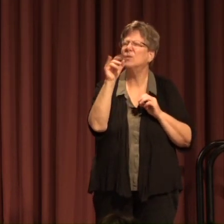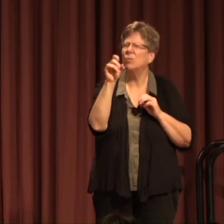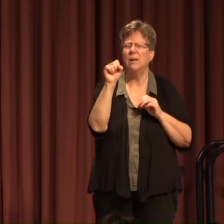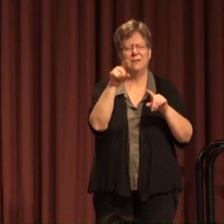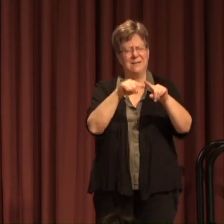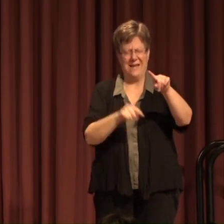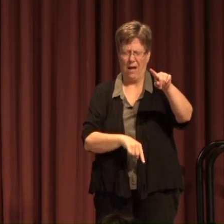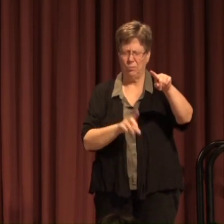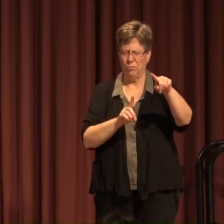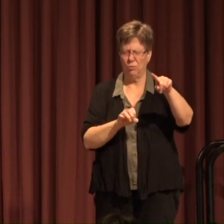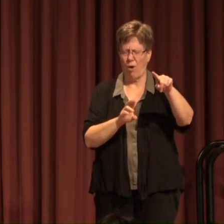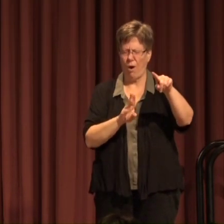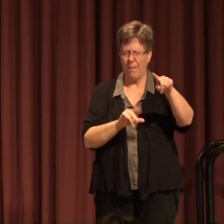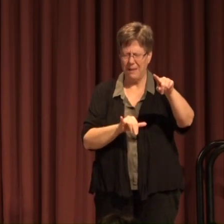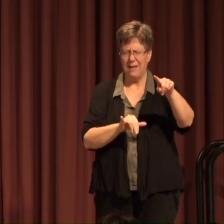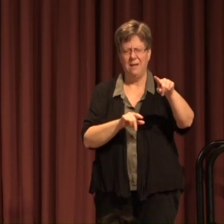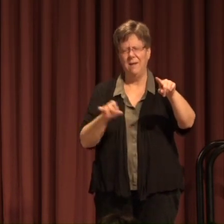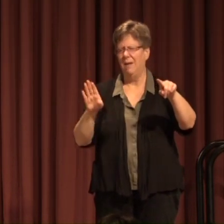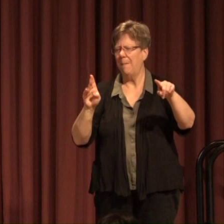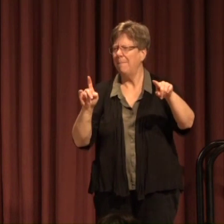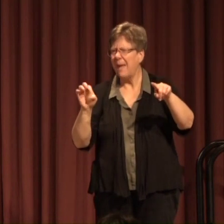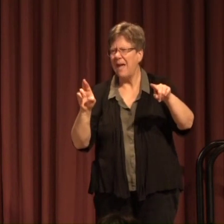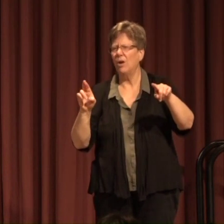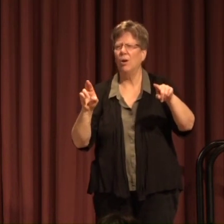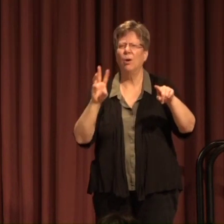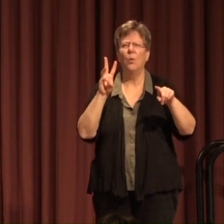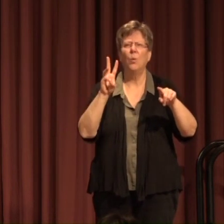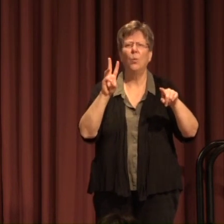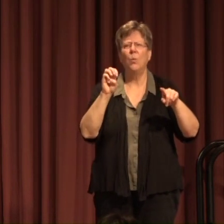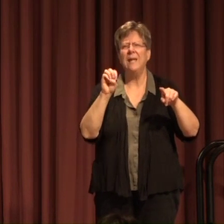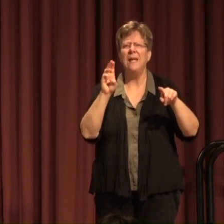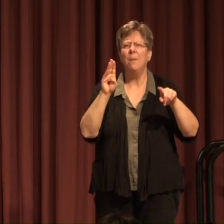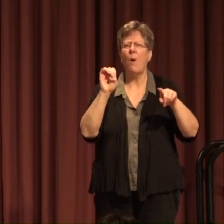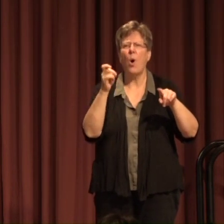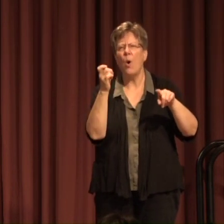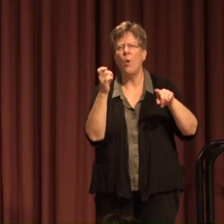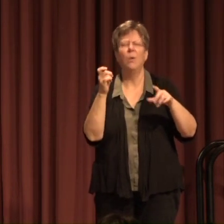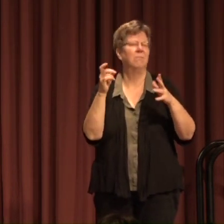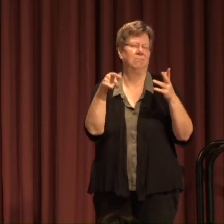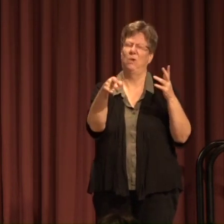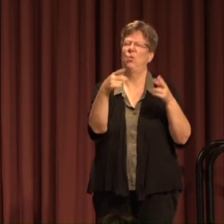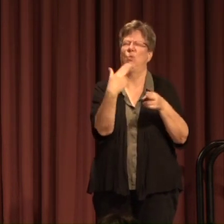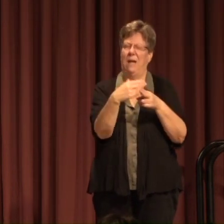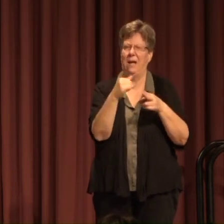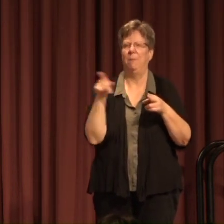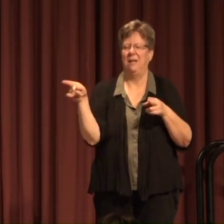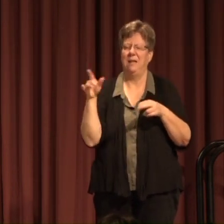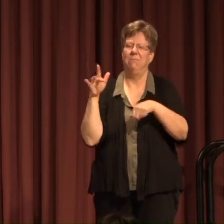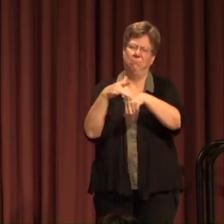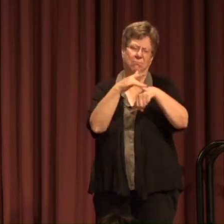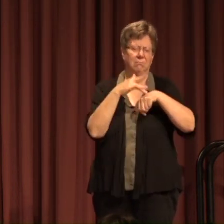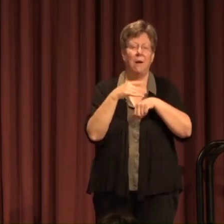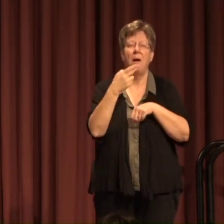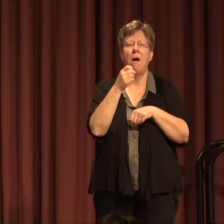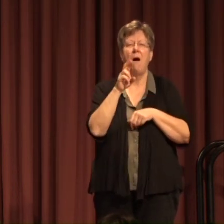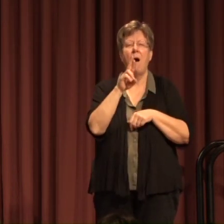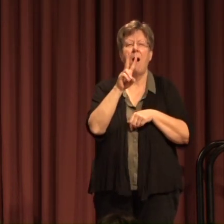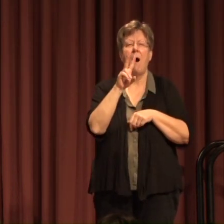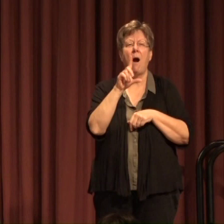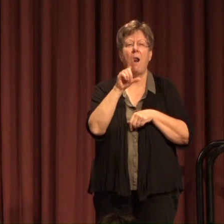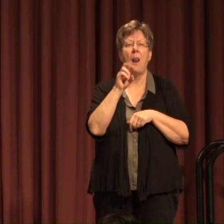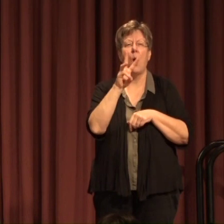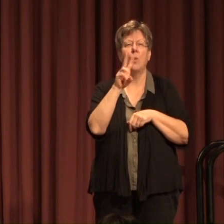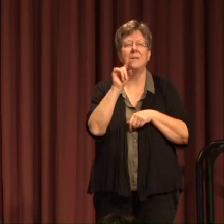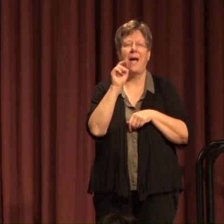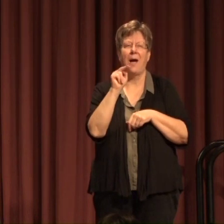as Darby To Baker Weebo You know You name it Harleton That won't surprise